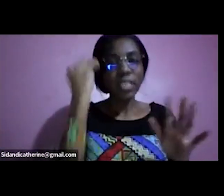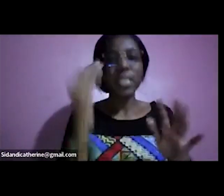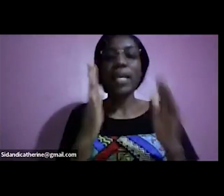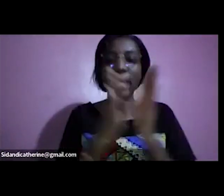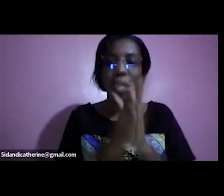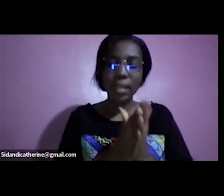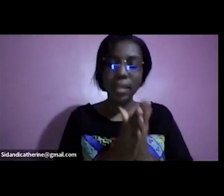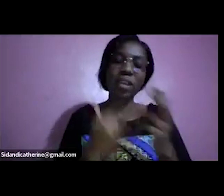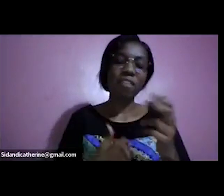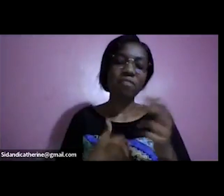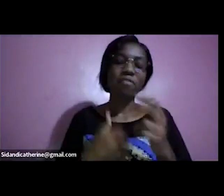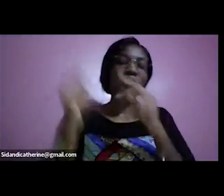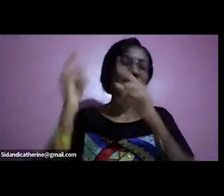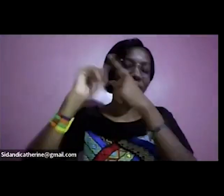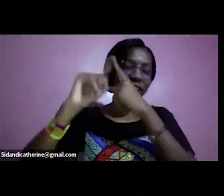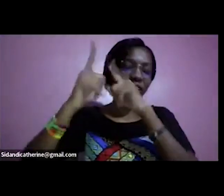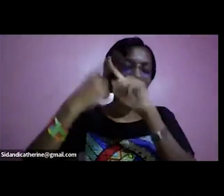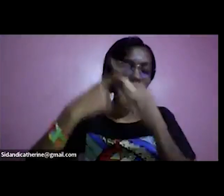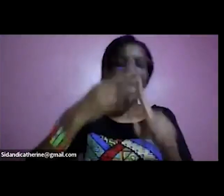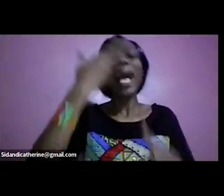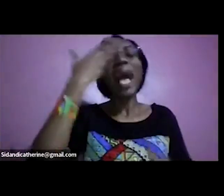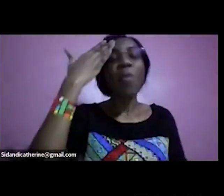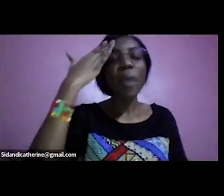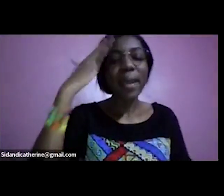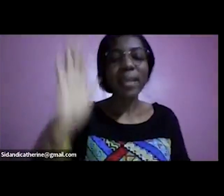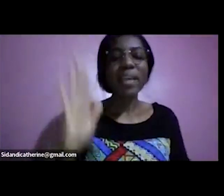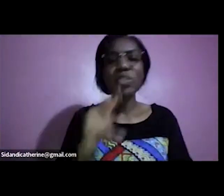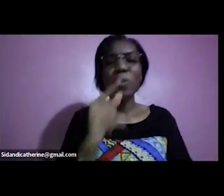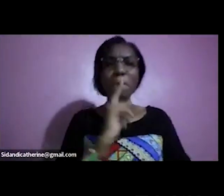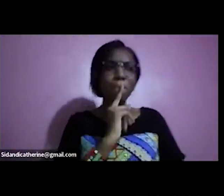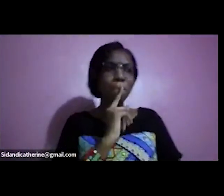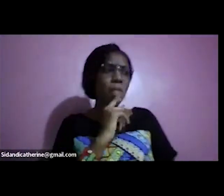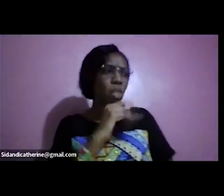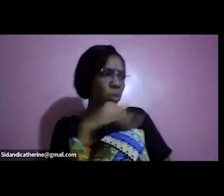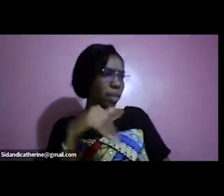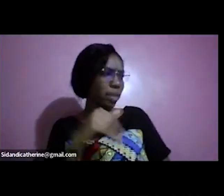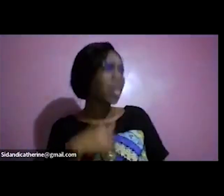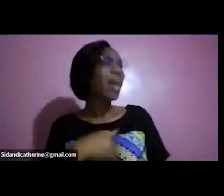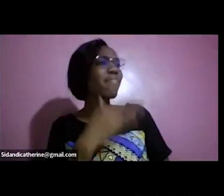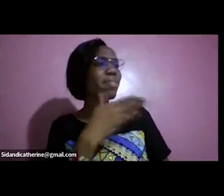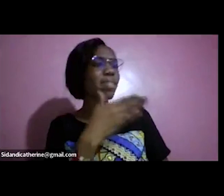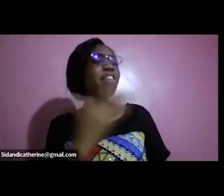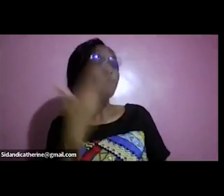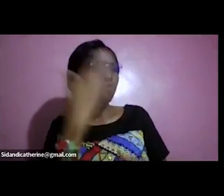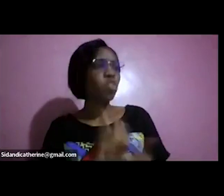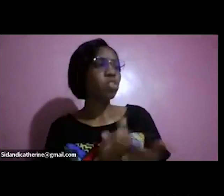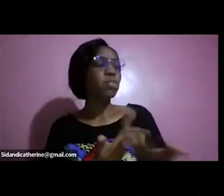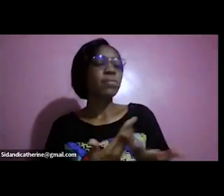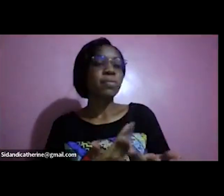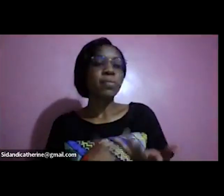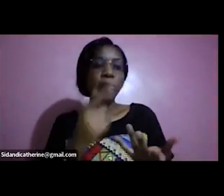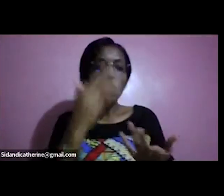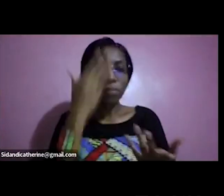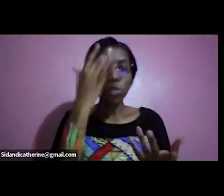it will give you that awareness that wait a minute it's right in front of you there's power in writing right in front of you you'll get to realize that